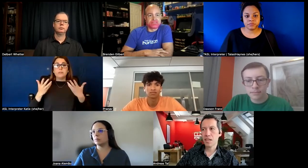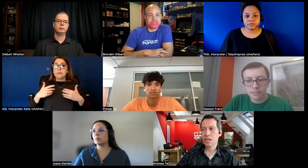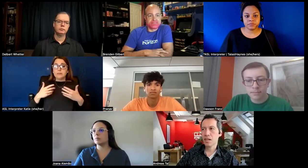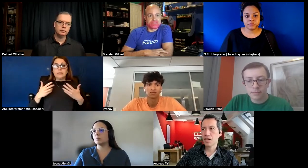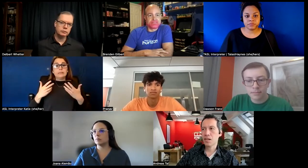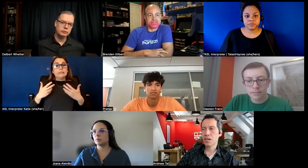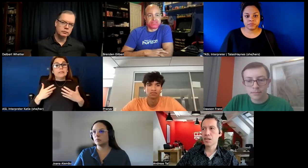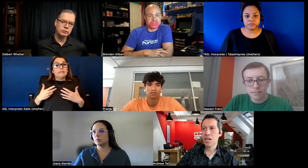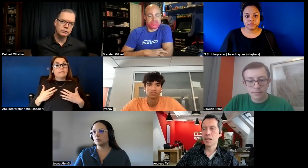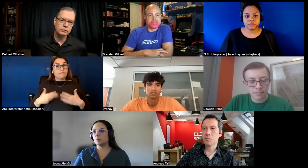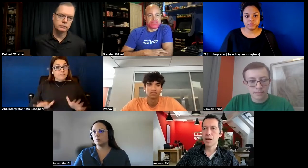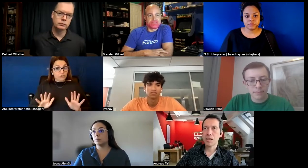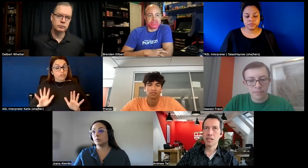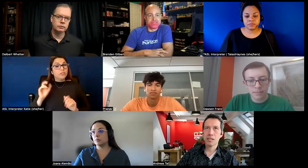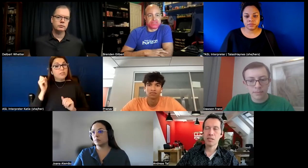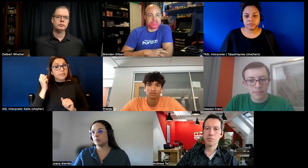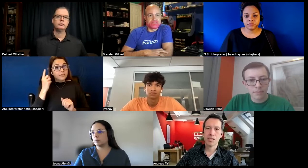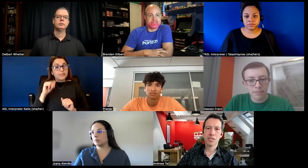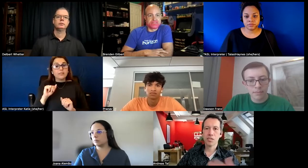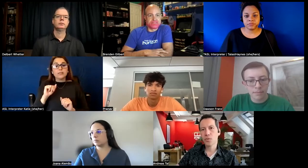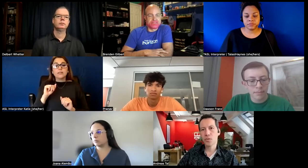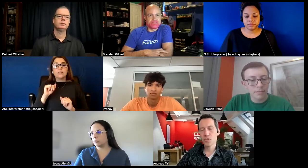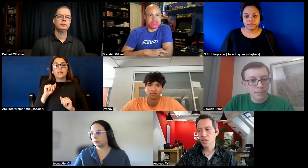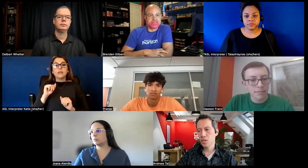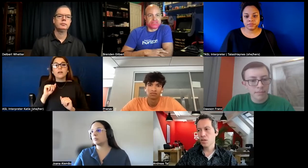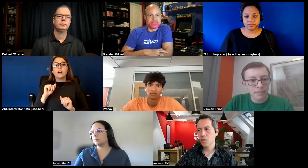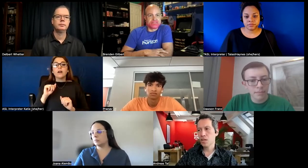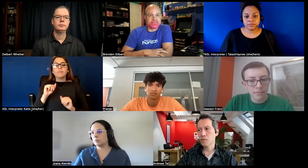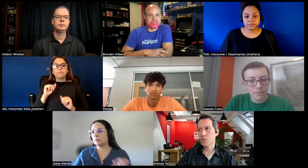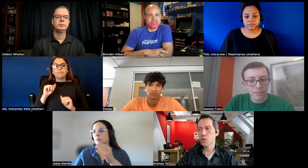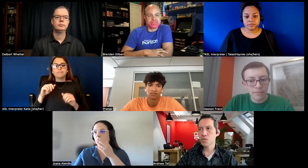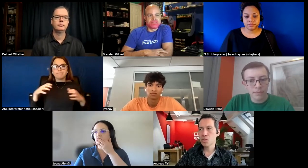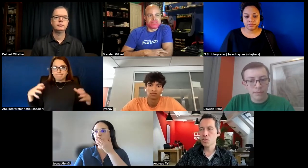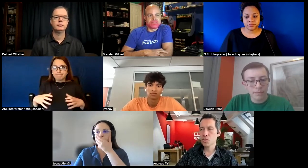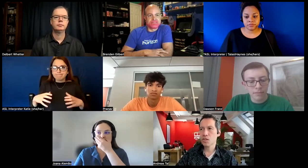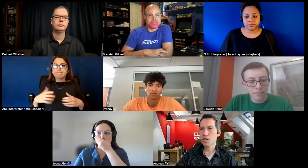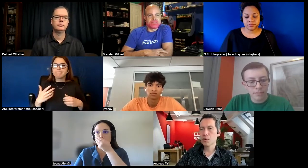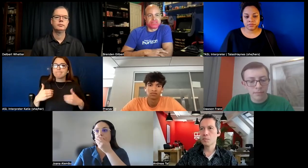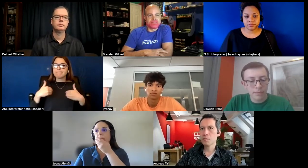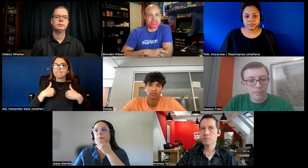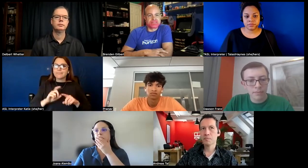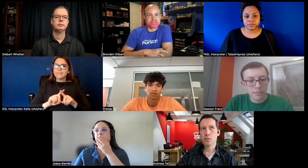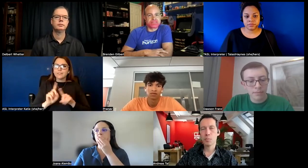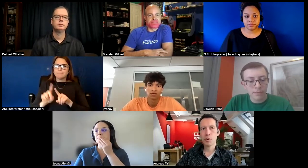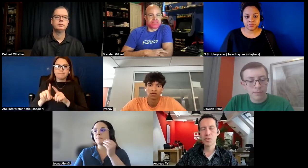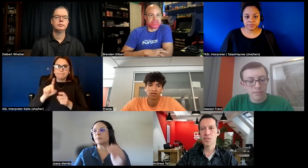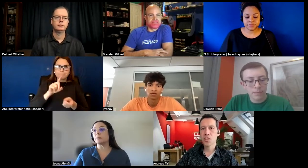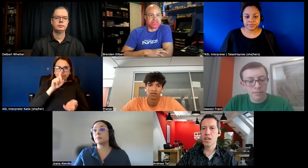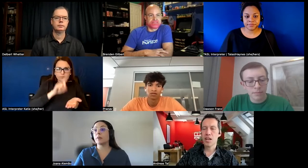are had made uh made different uh research um reports uh